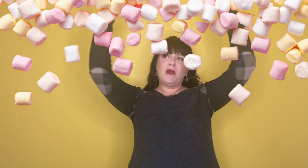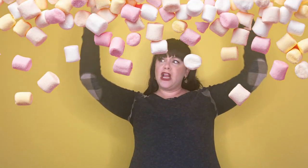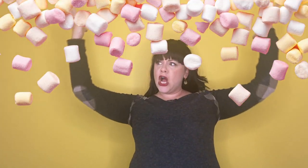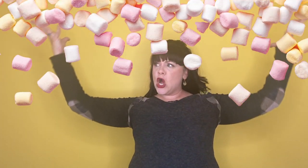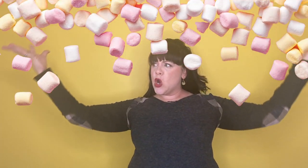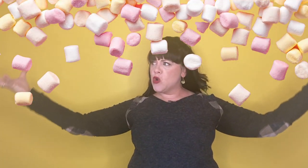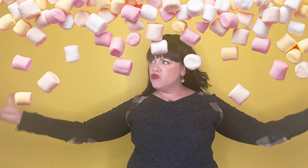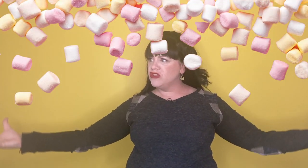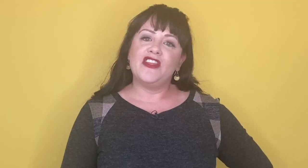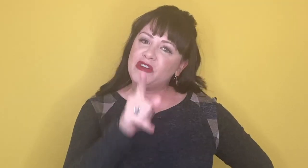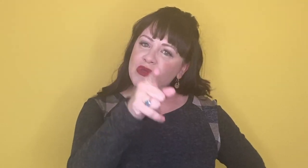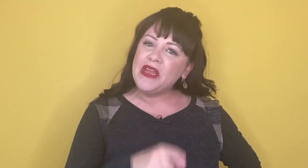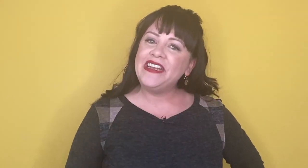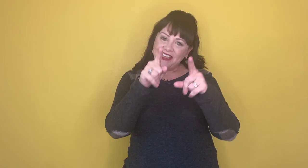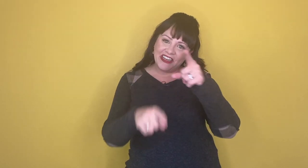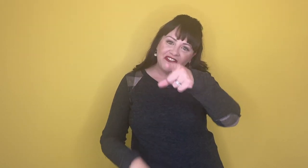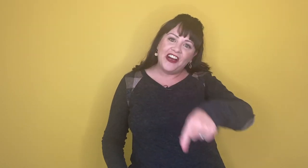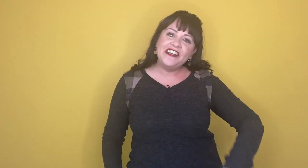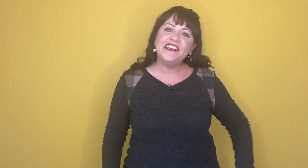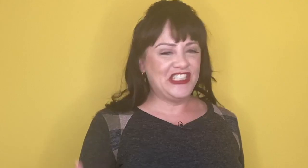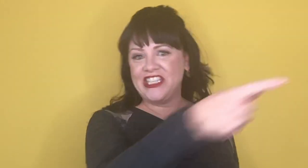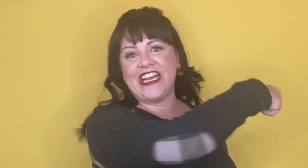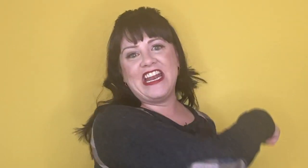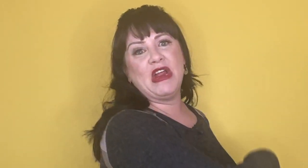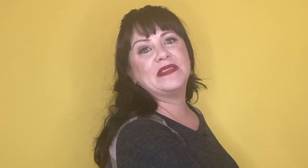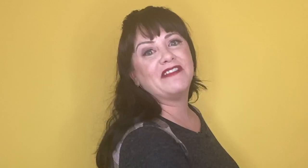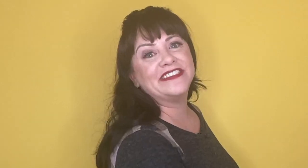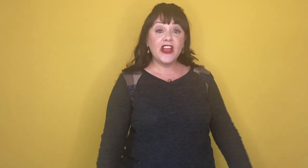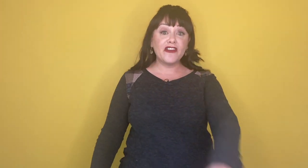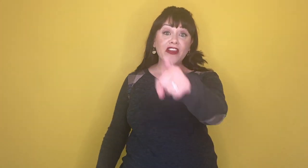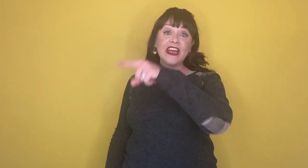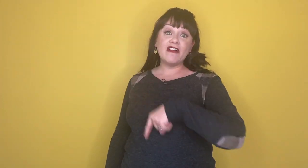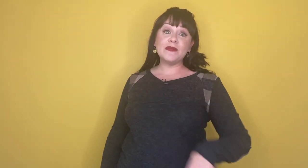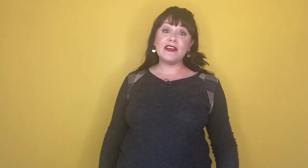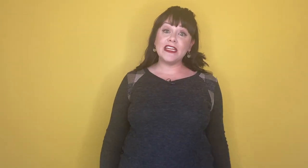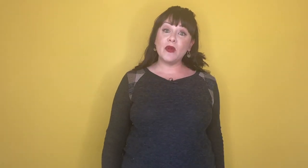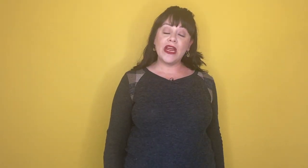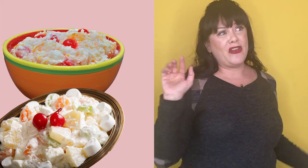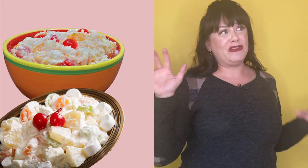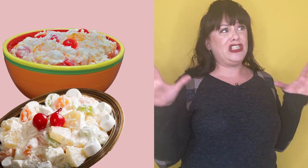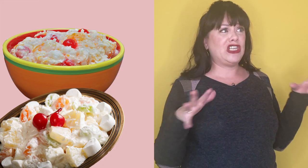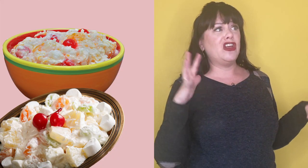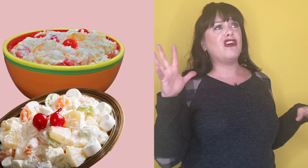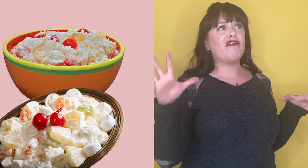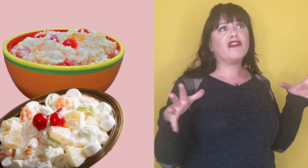Marshmallows! They're sweet and fun, just like an Enneagram 7. The other thing the Enneagram 7 can bring are those Jell-O fruit